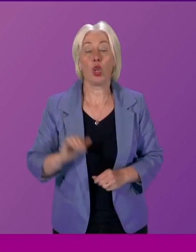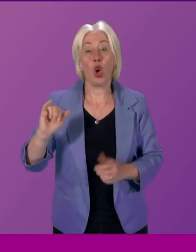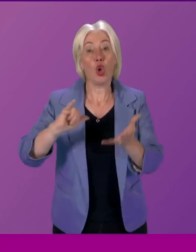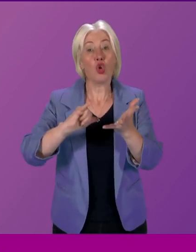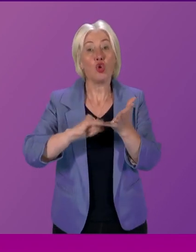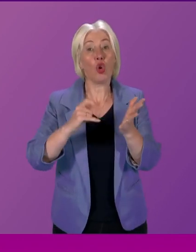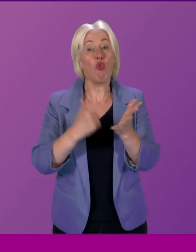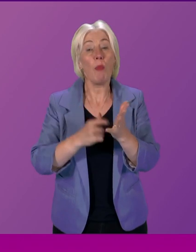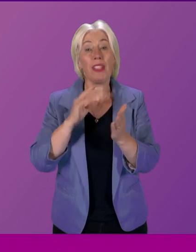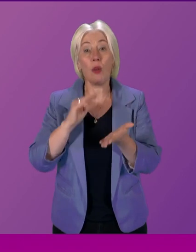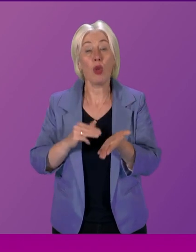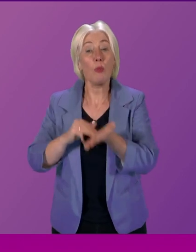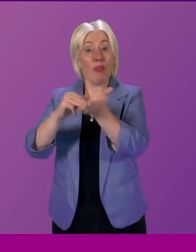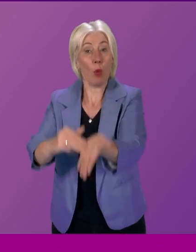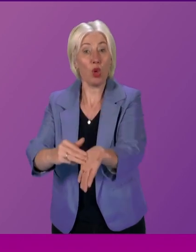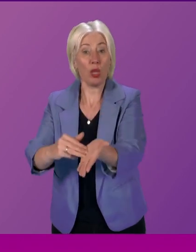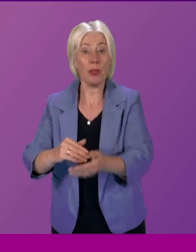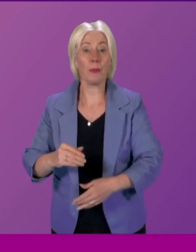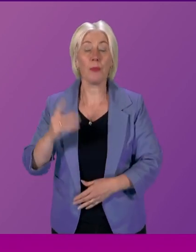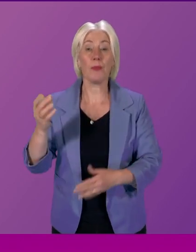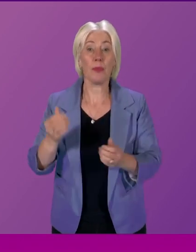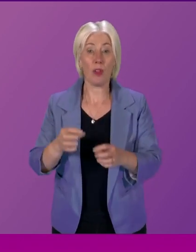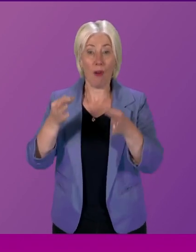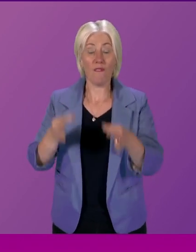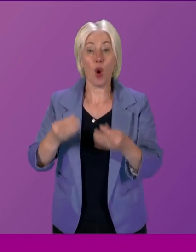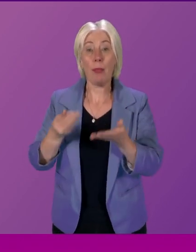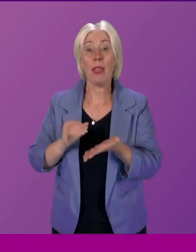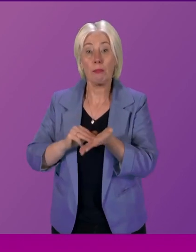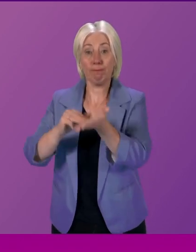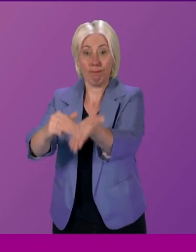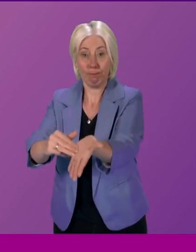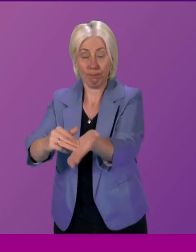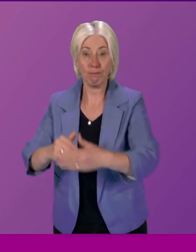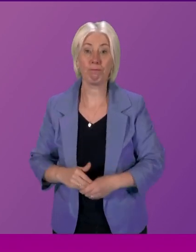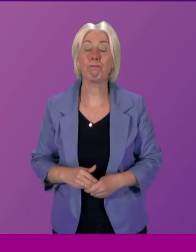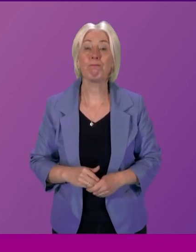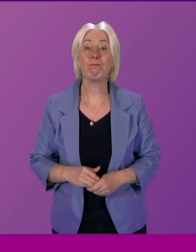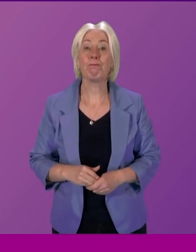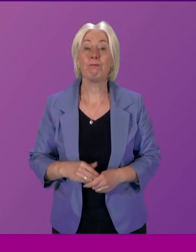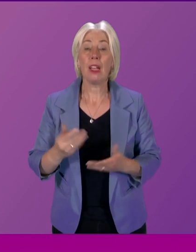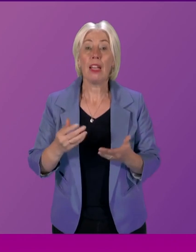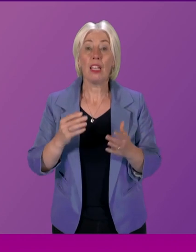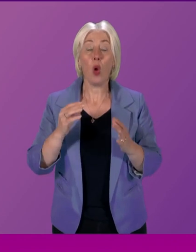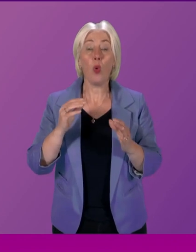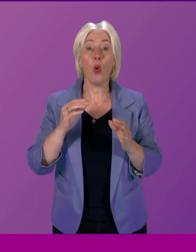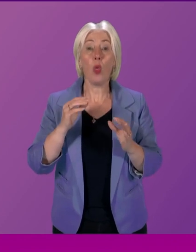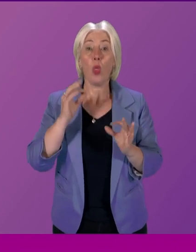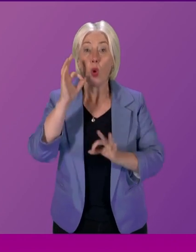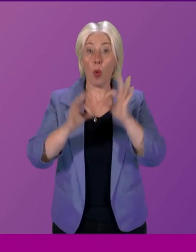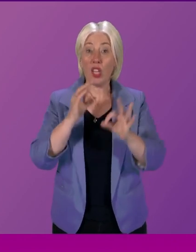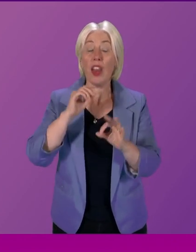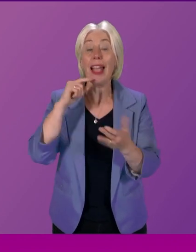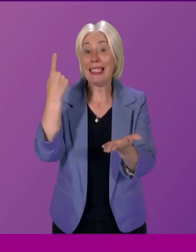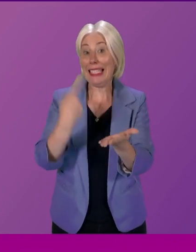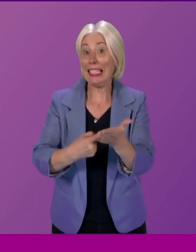Robeson to move the motion, Cabinet Secretary Formally moved, presiding officer Thank you And the question on this motion will be put at decision